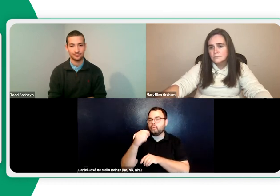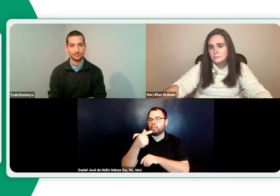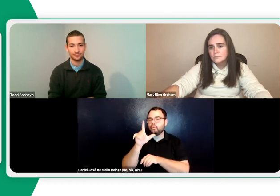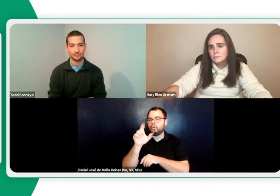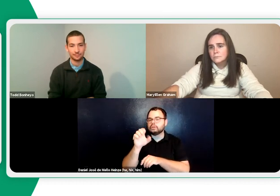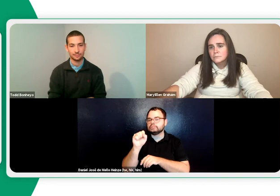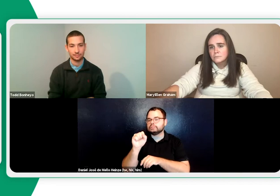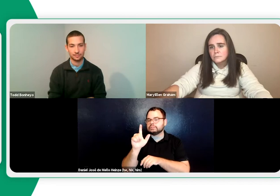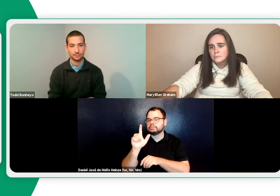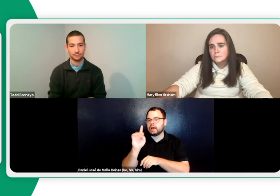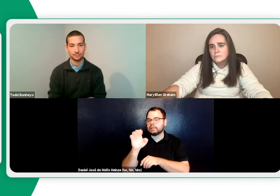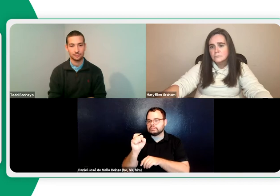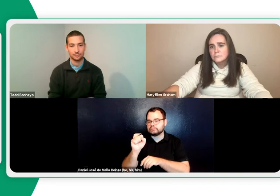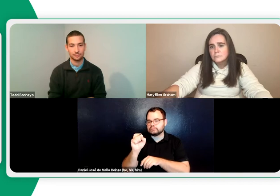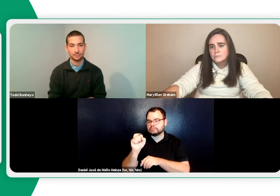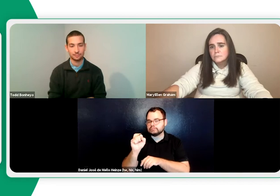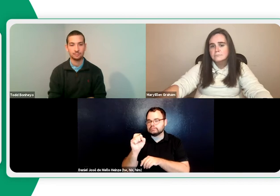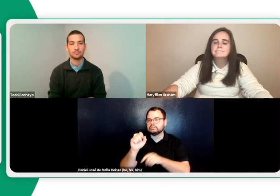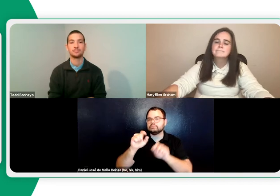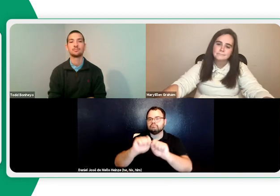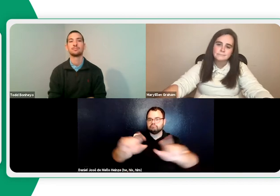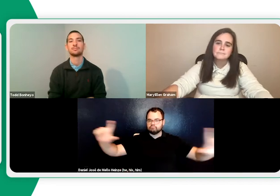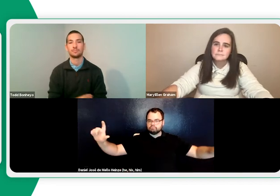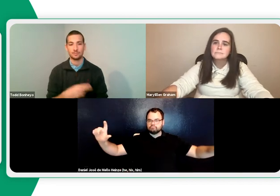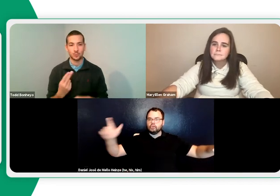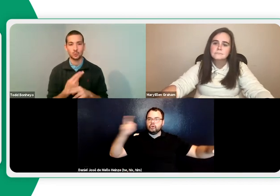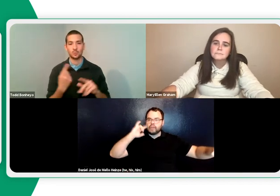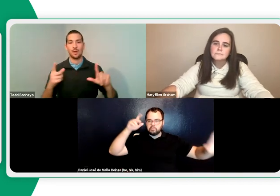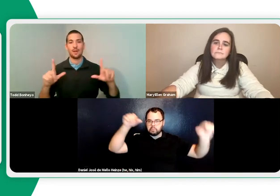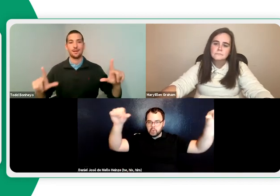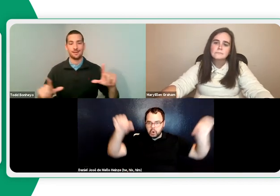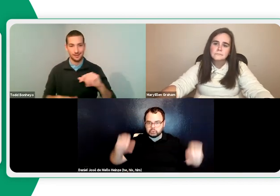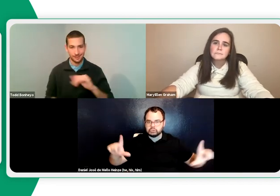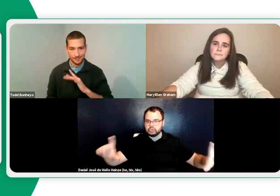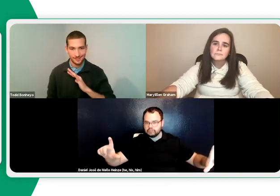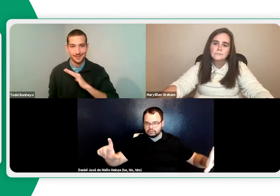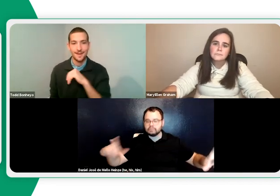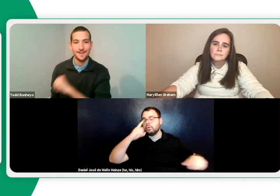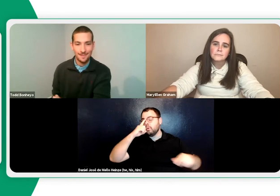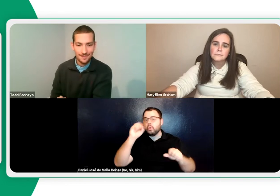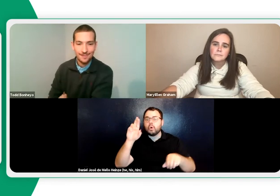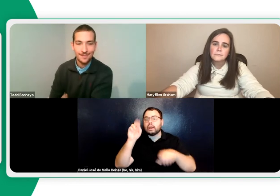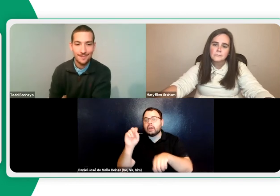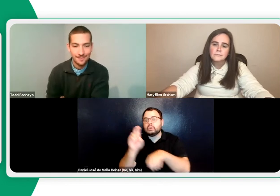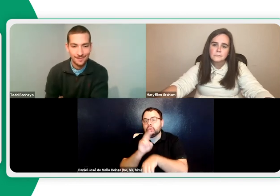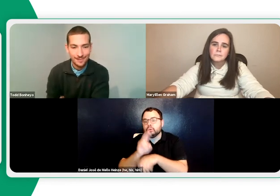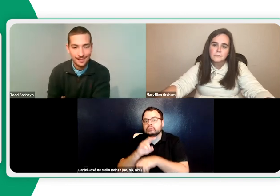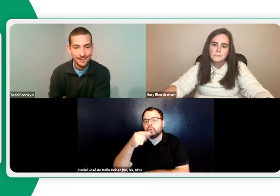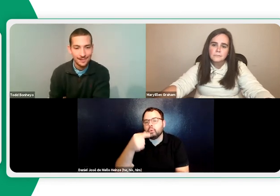Also, when it comes to making a poster, we use Google Slides, which you can make slides look like a poster,